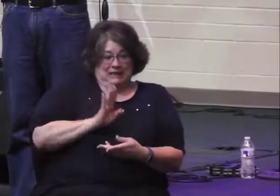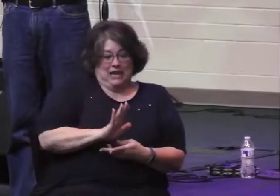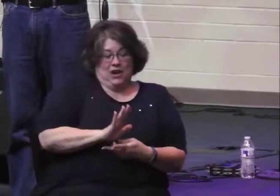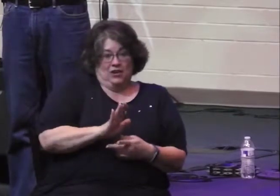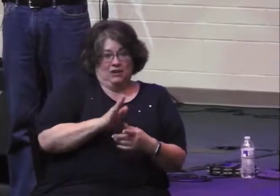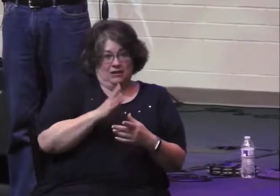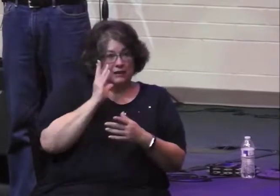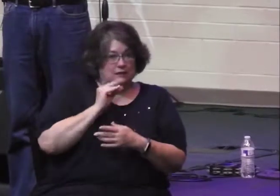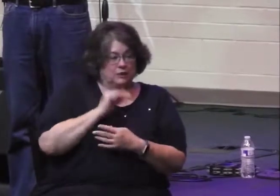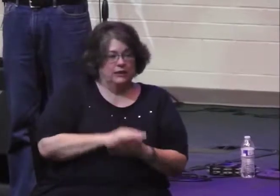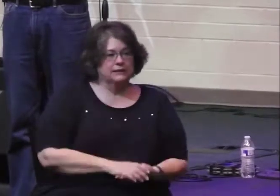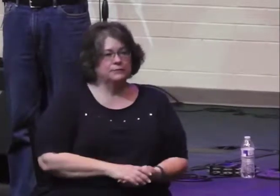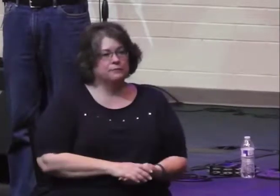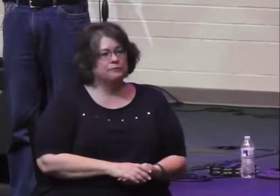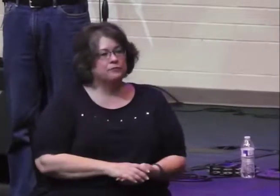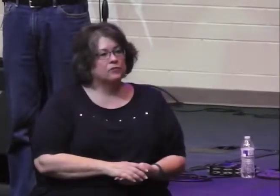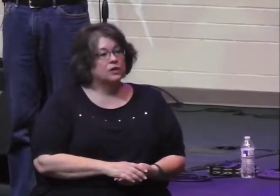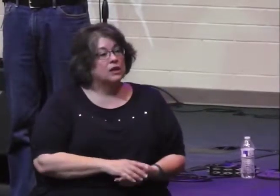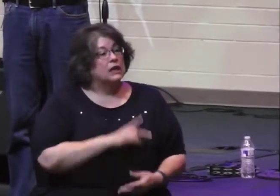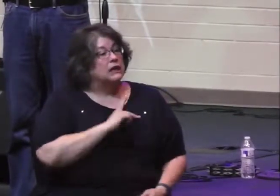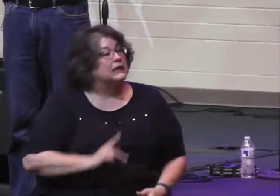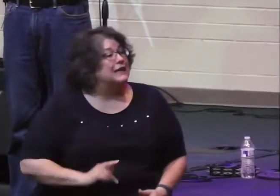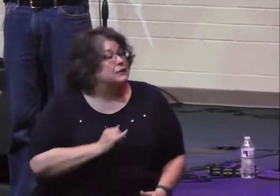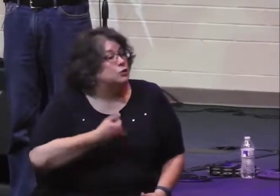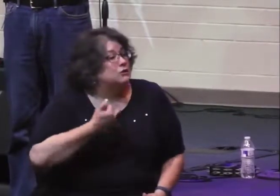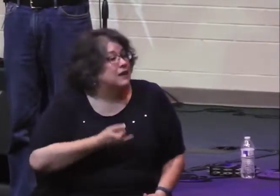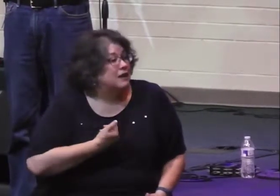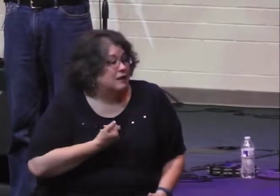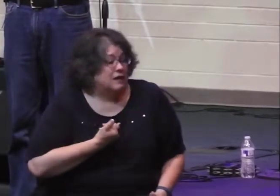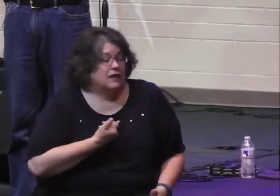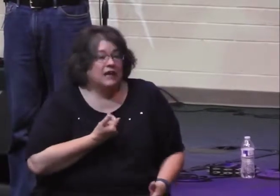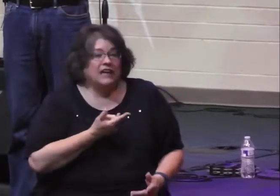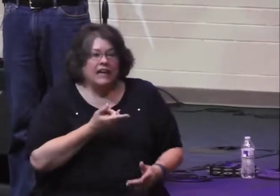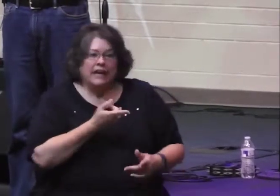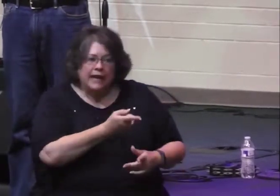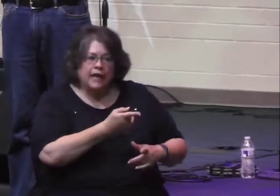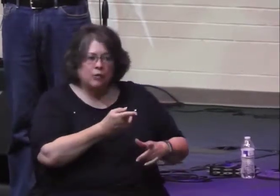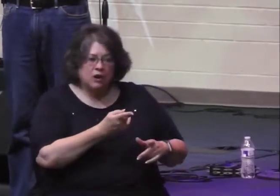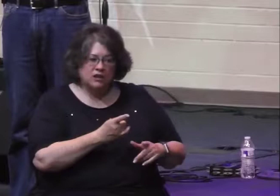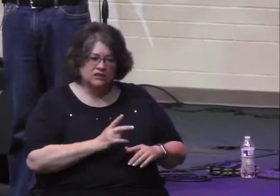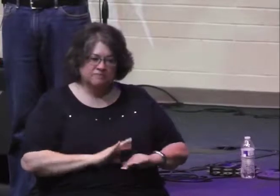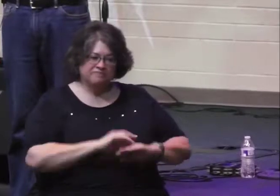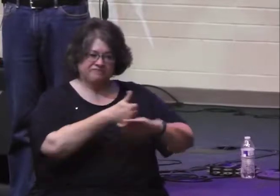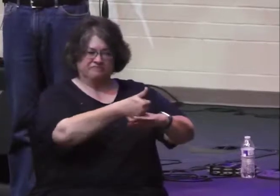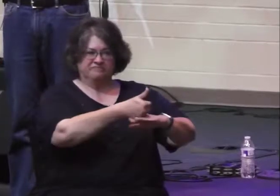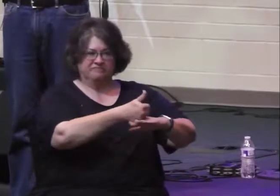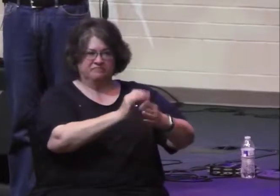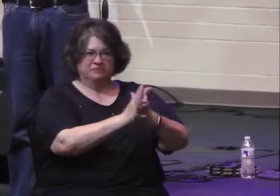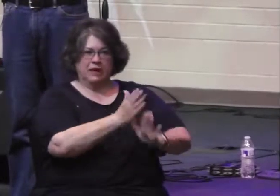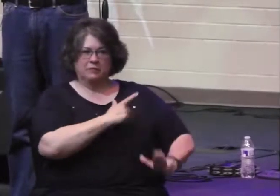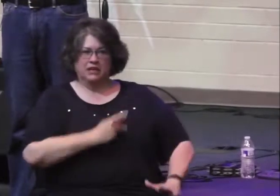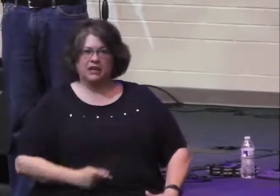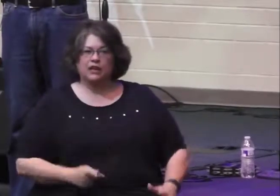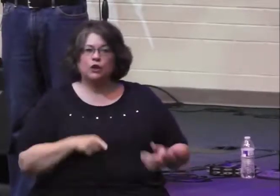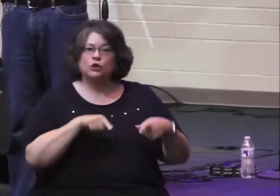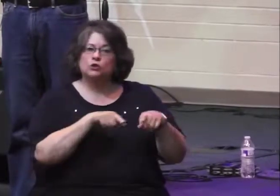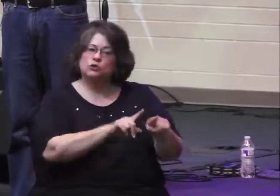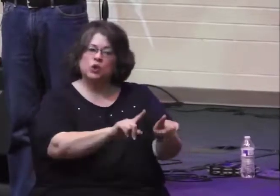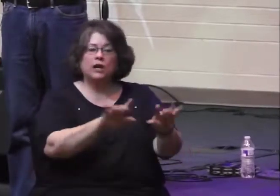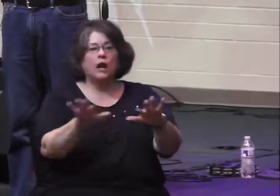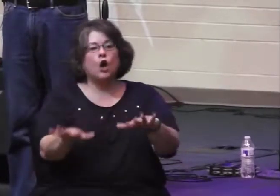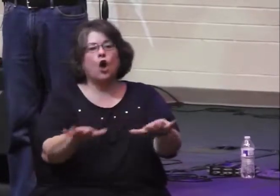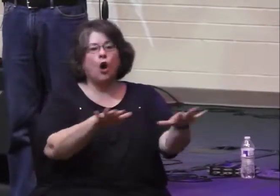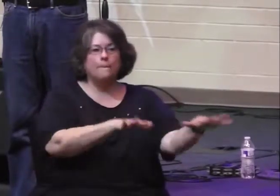Jehoshaphat was at work during a time of relative calm. In fact,